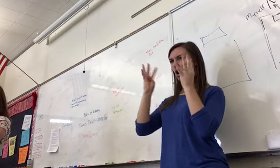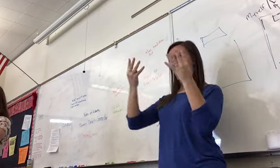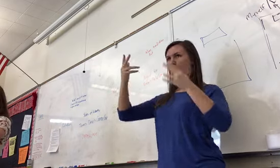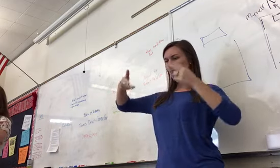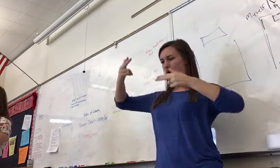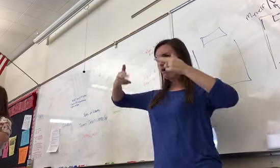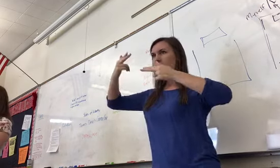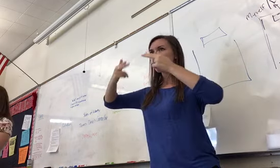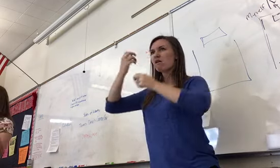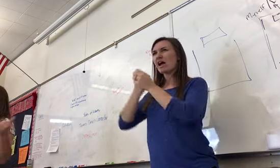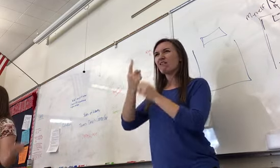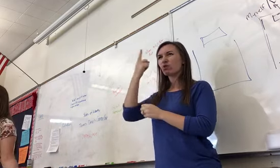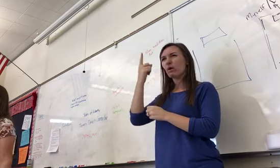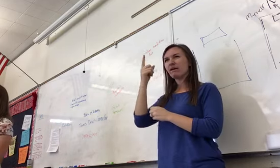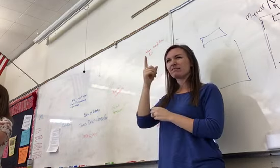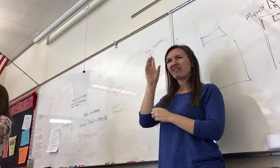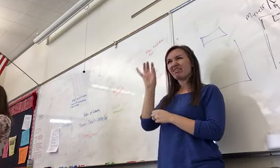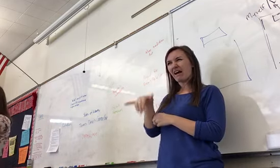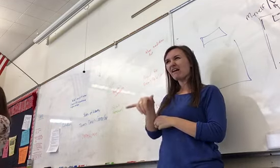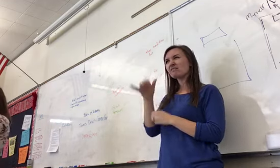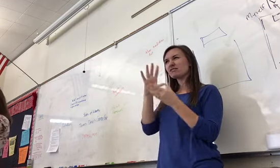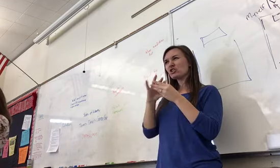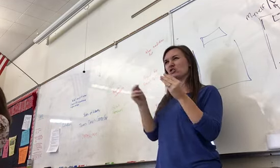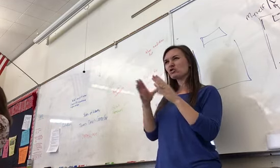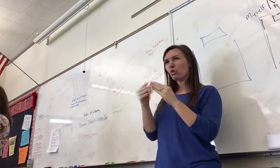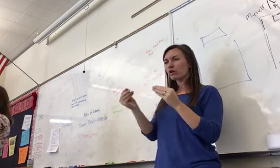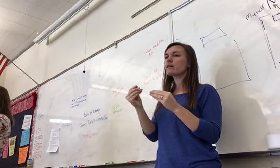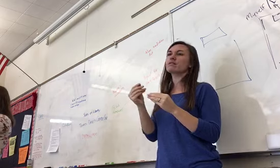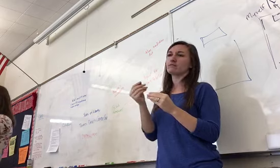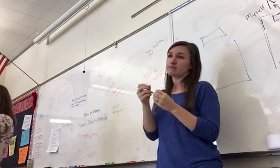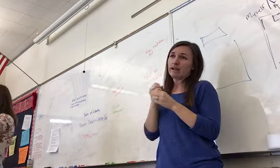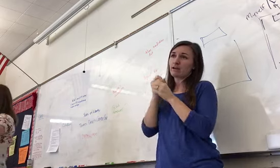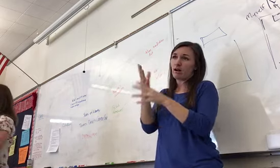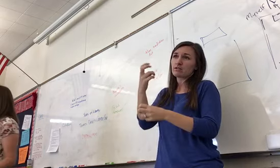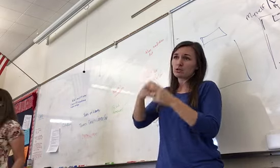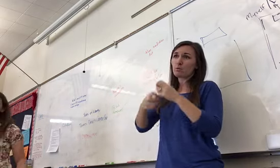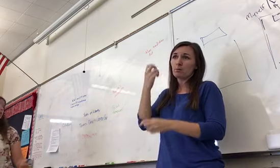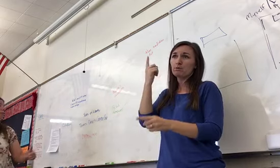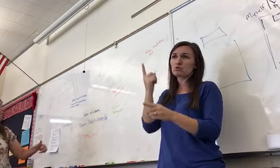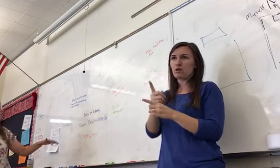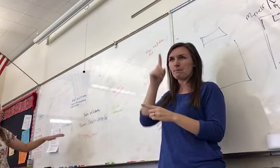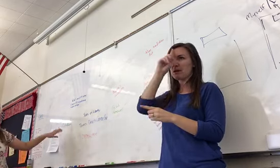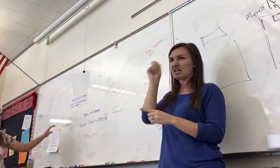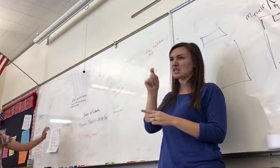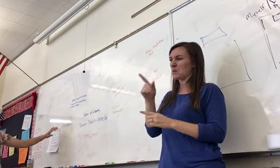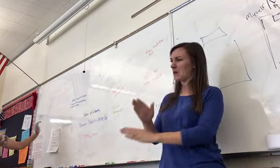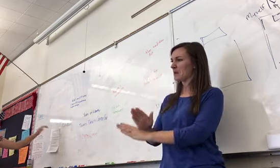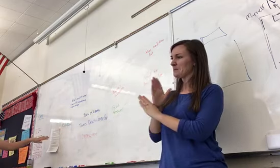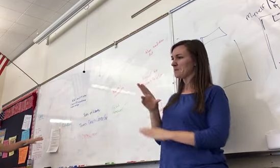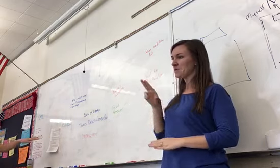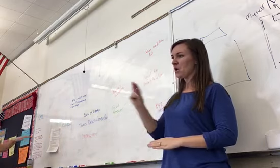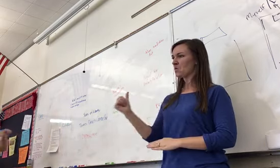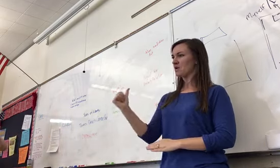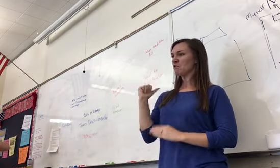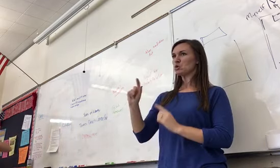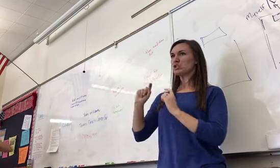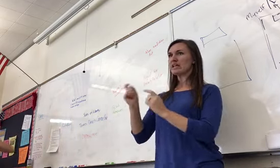would solve the problem, but instead it rose up conflicts as well? That's what we're talking about. So some people will use this as a cause of the American